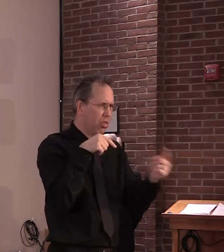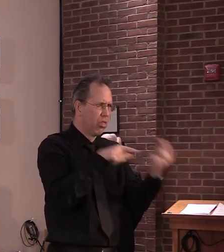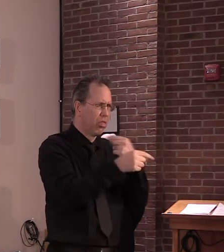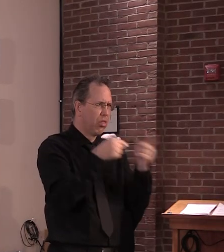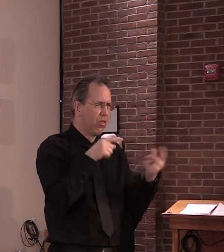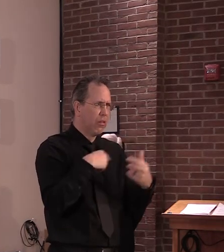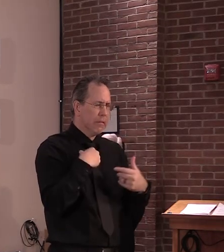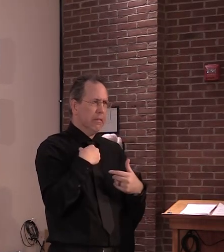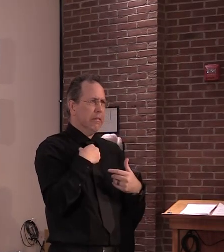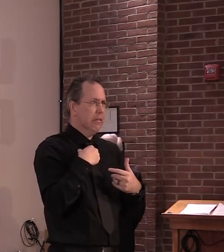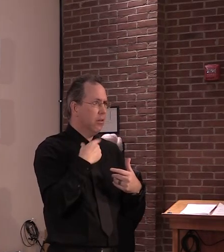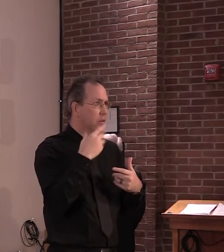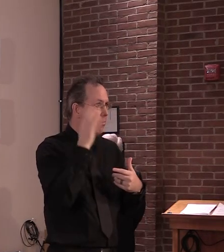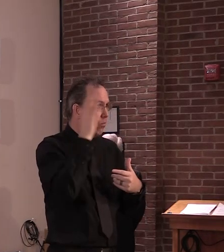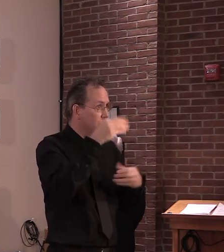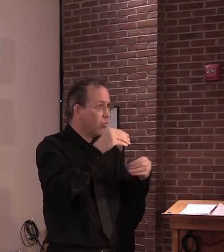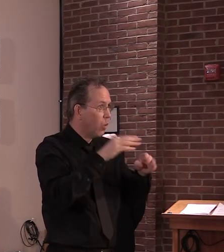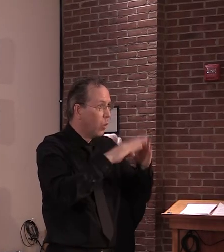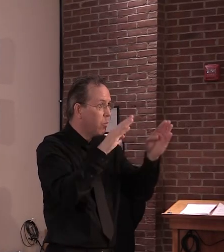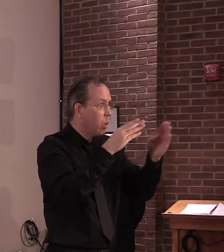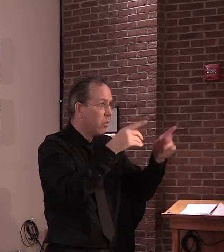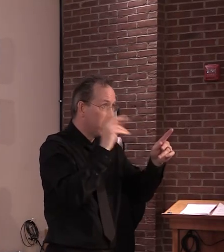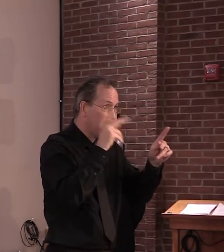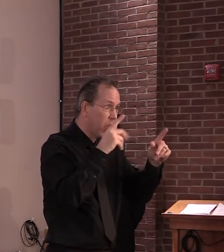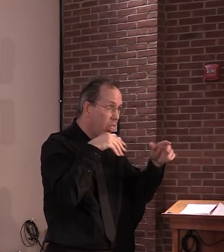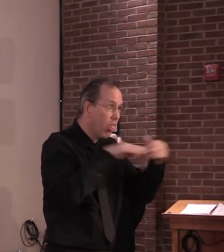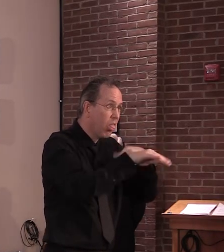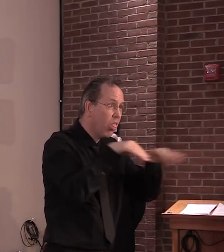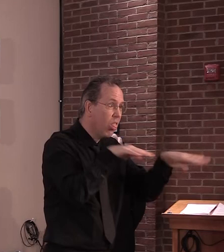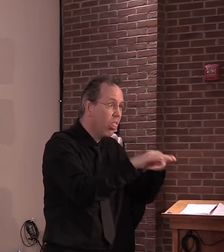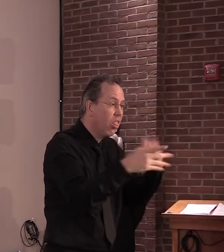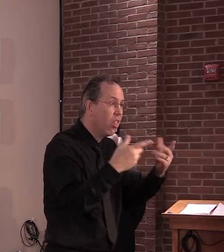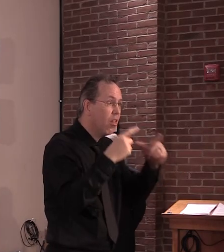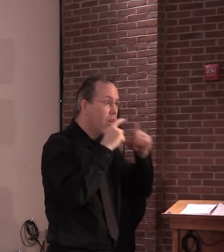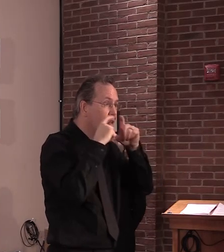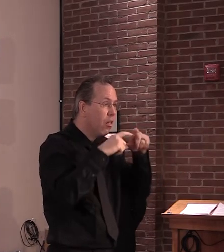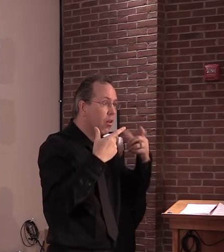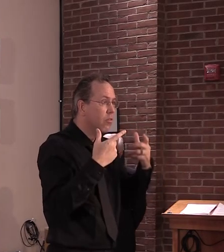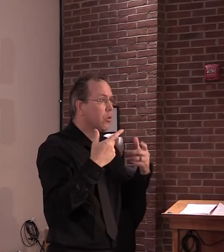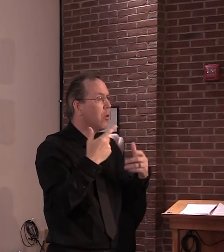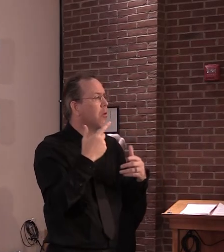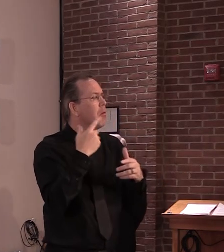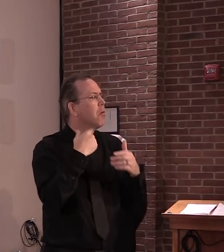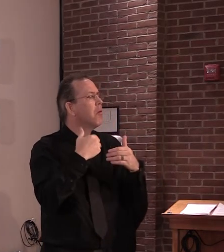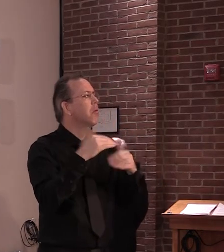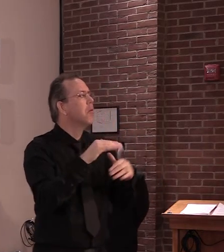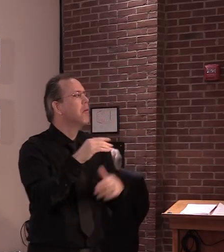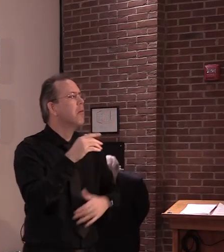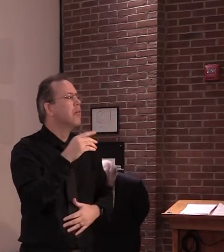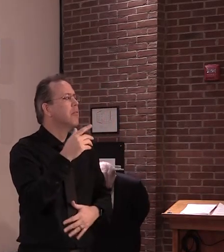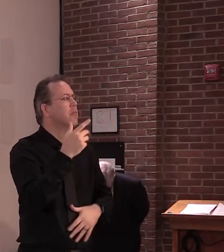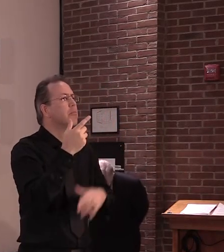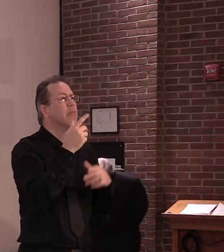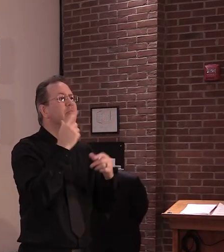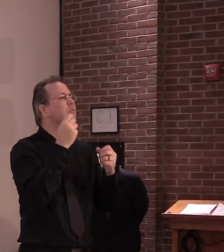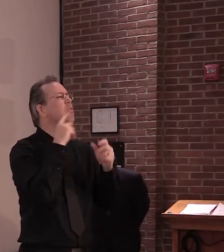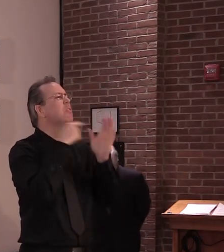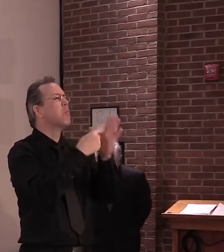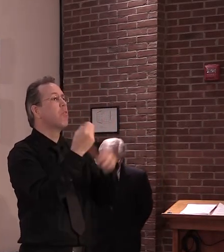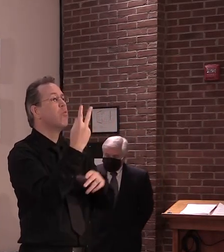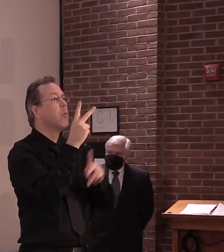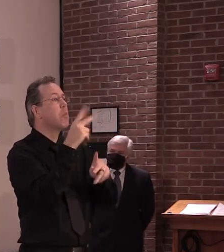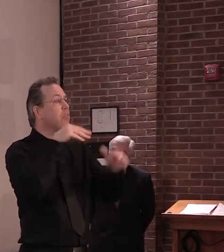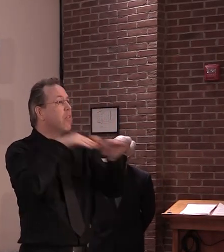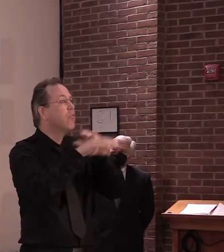one store and counted 12 people going in, 10 did not wear masks. And when I spoke to the store clerk, she said, yeah, that's about average.